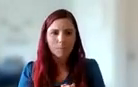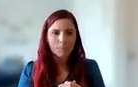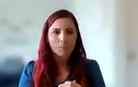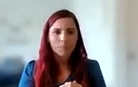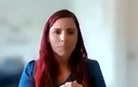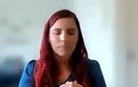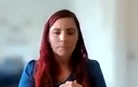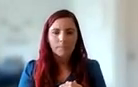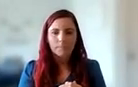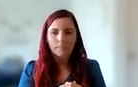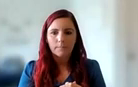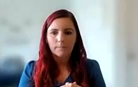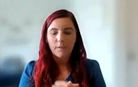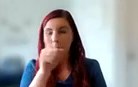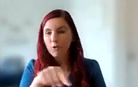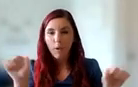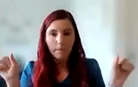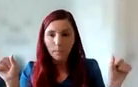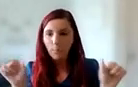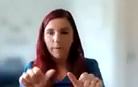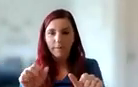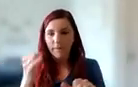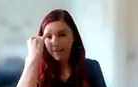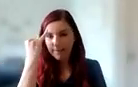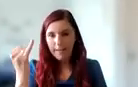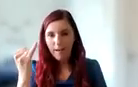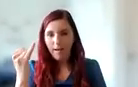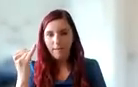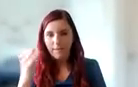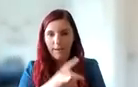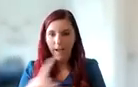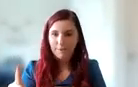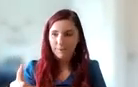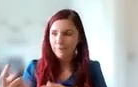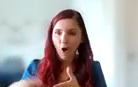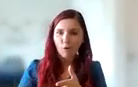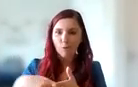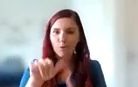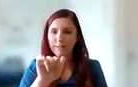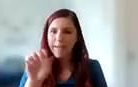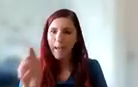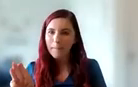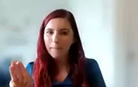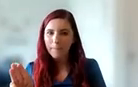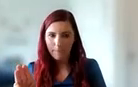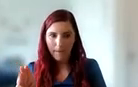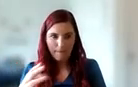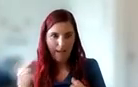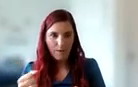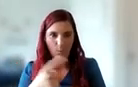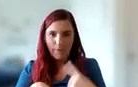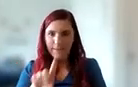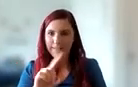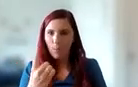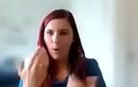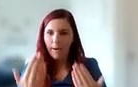And so that's just a very brief flavor of the kind of contribution the young adult panel have given to the D1NOW project. And they've been involved in a